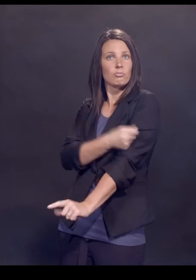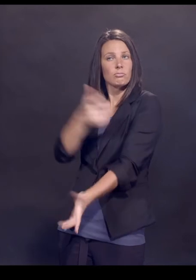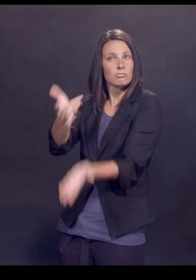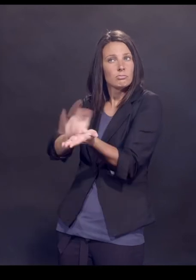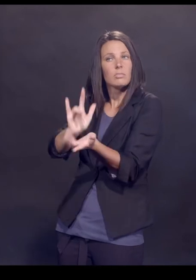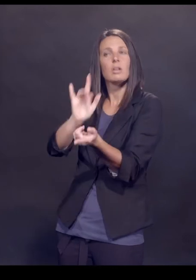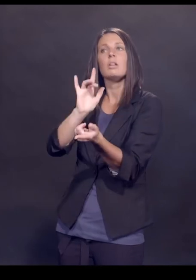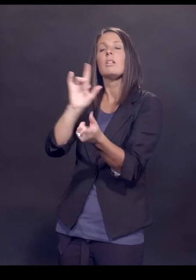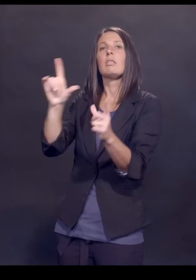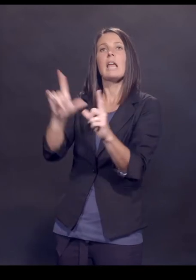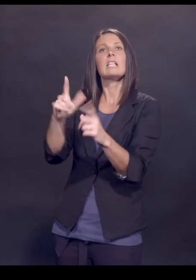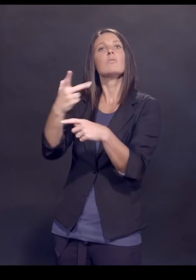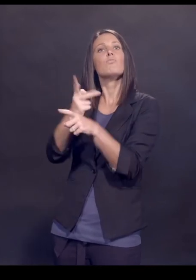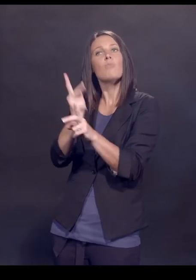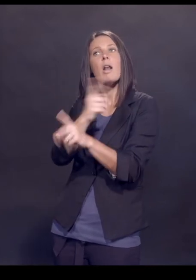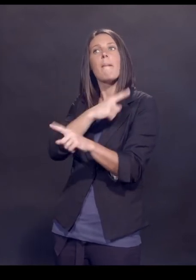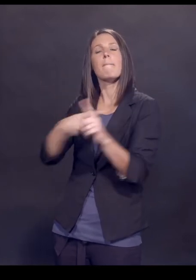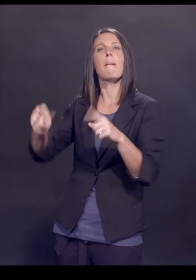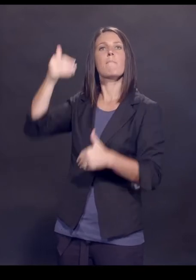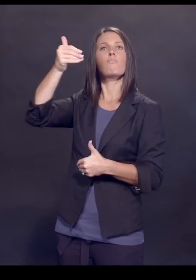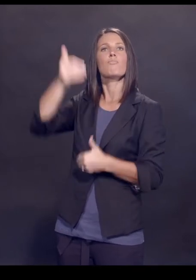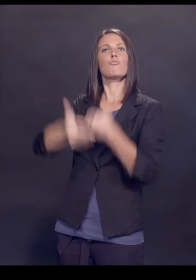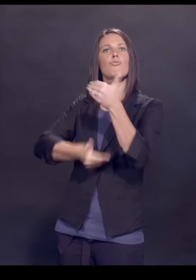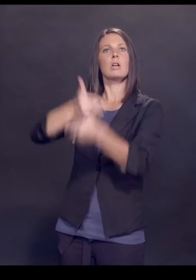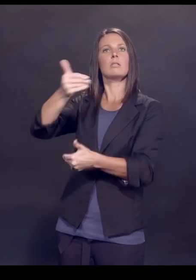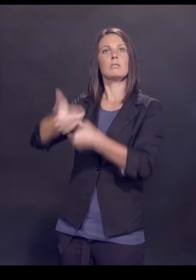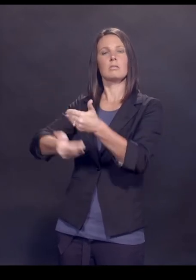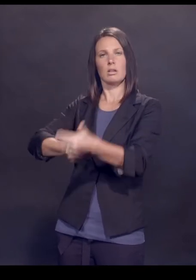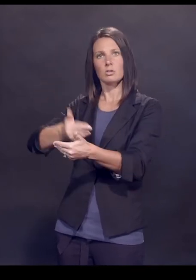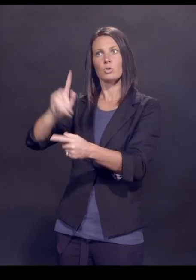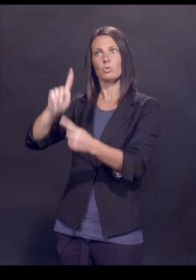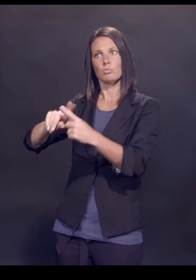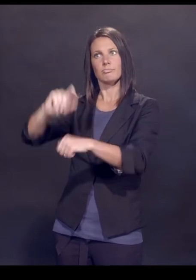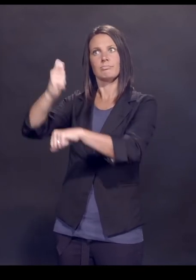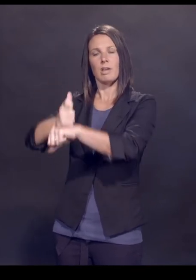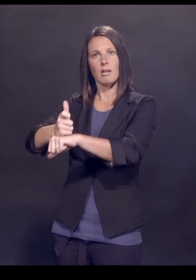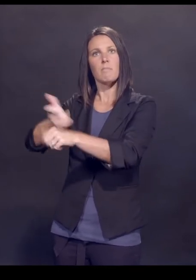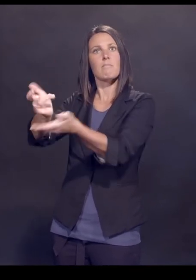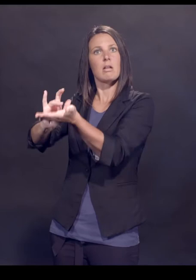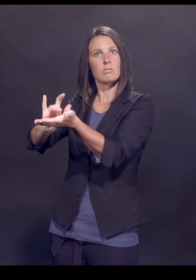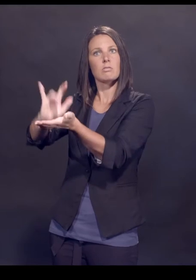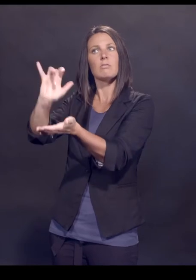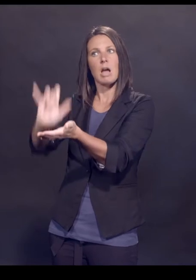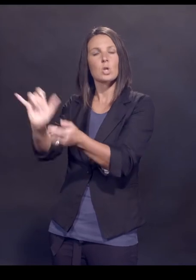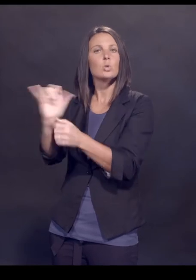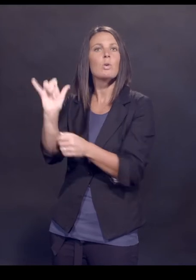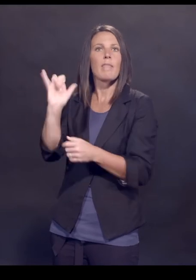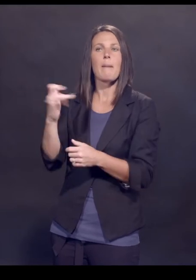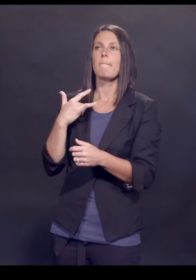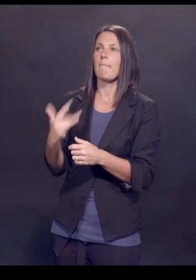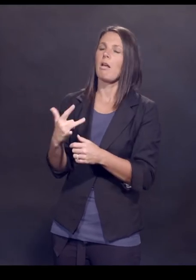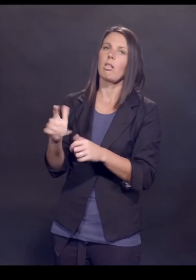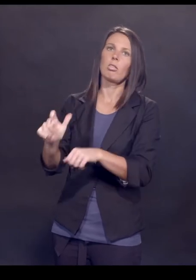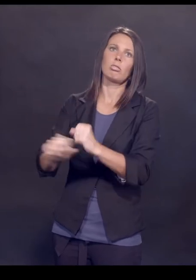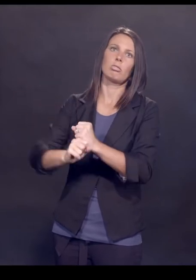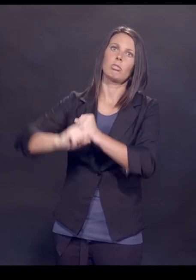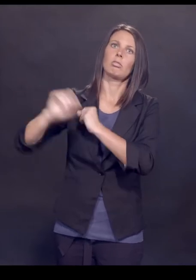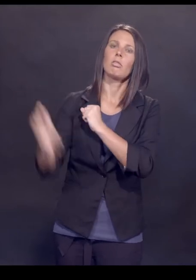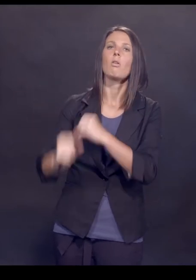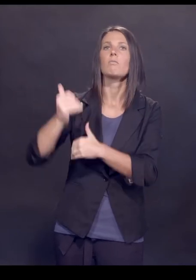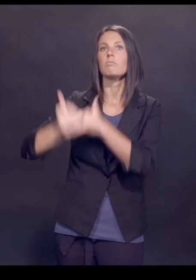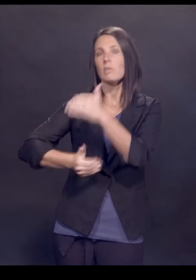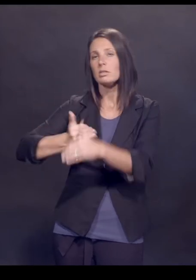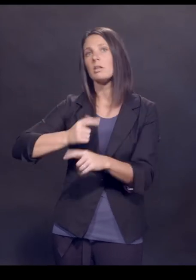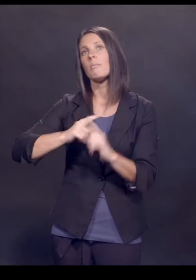They also license the process by which the product is made and the manufacturing site. And that is usually a lengthy procedure. What